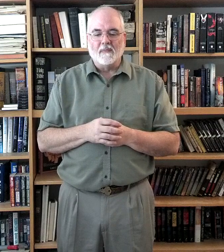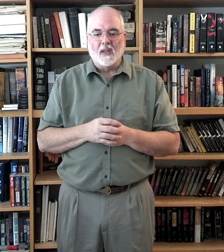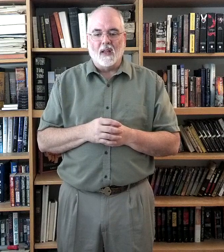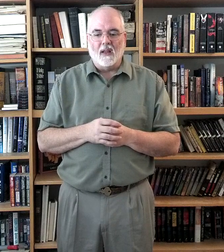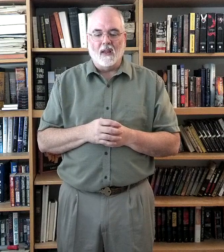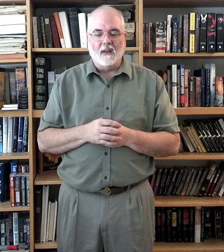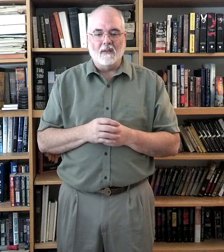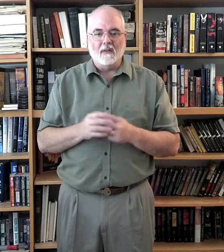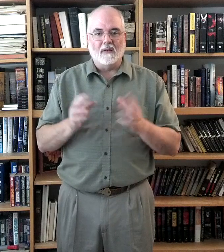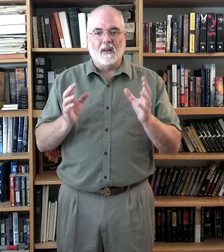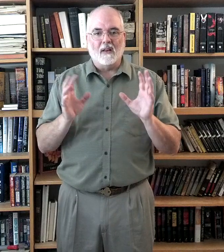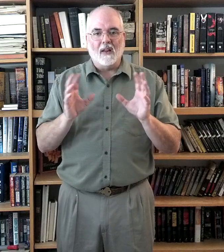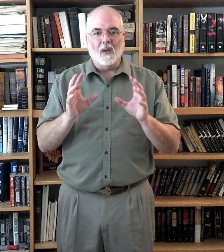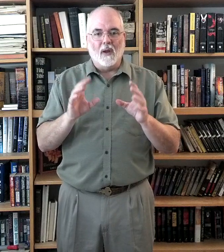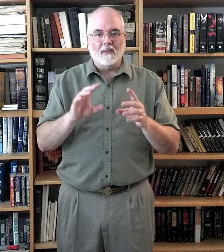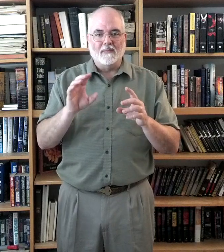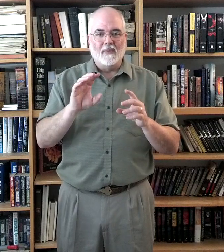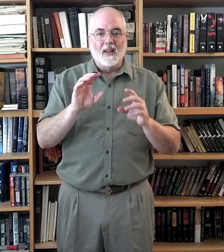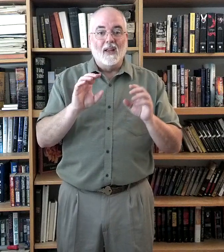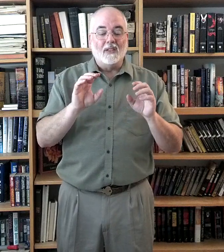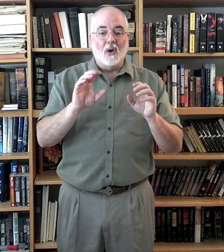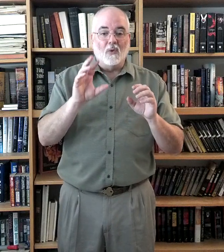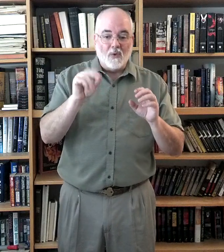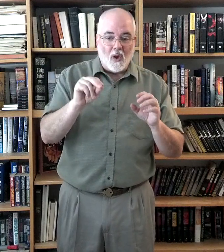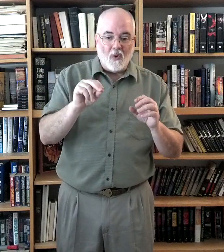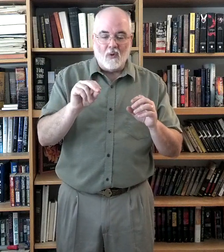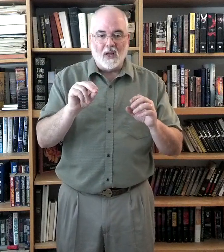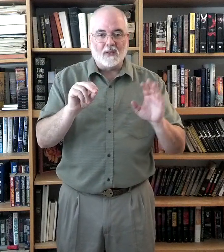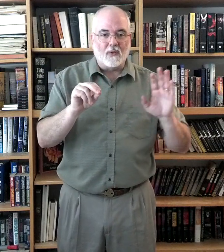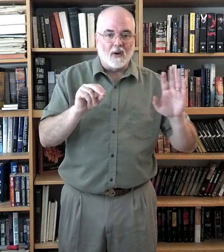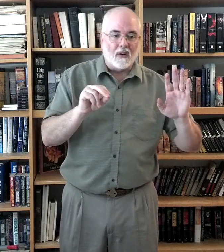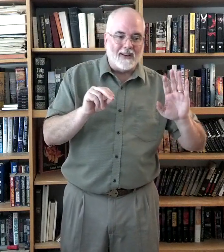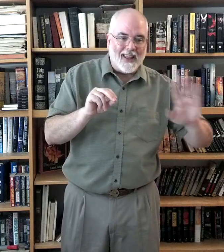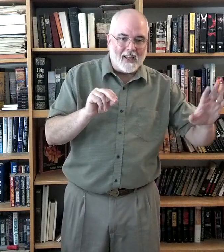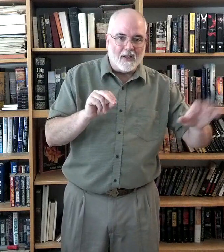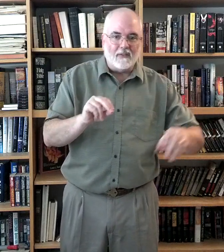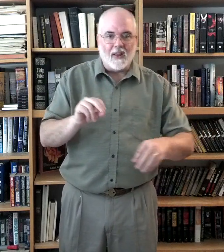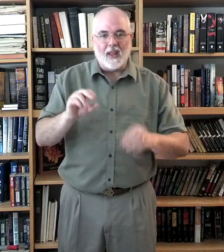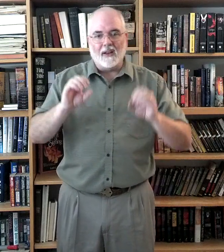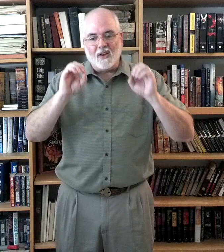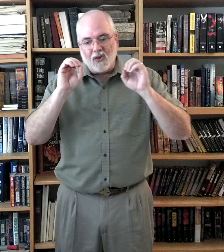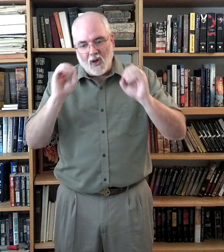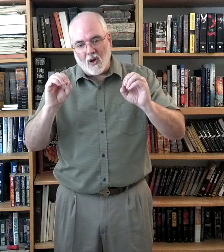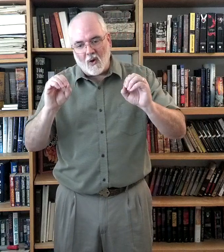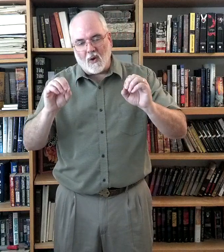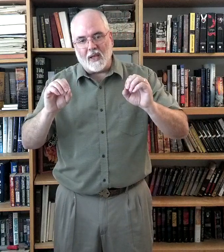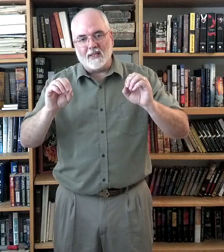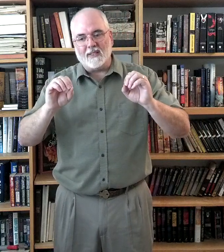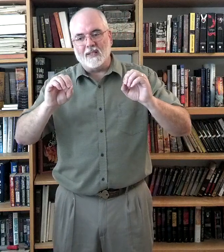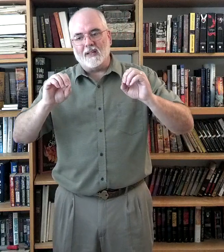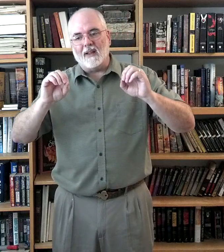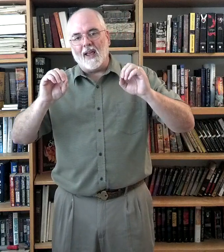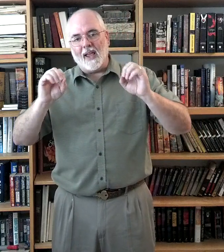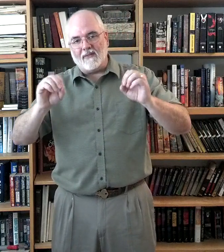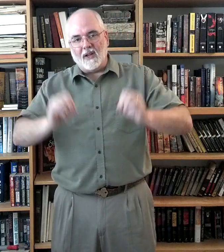And anyway. So no is for negative. And no is as in I have none.